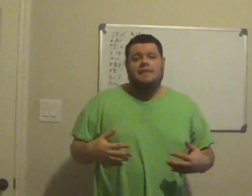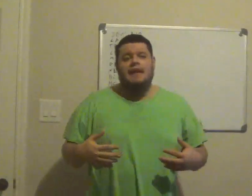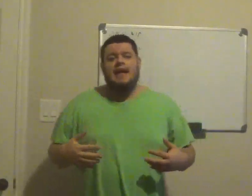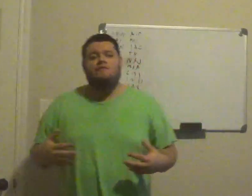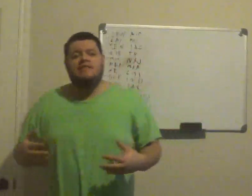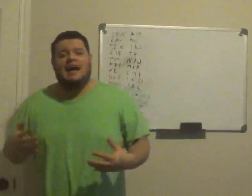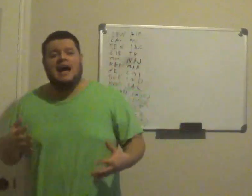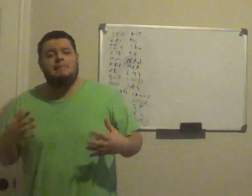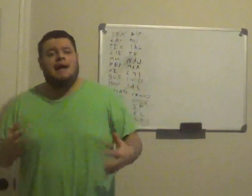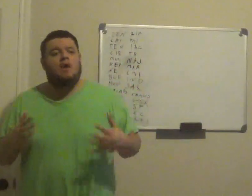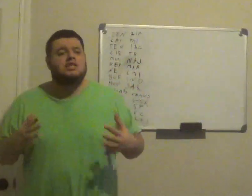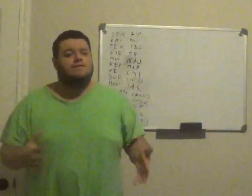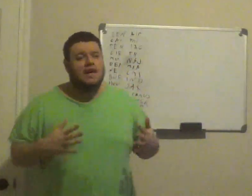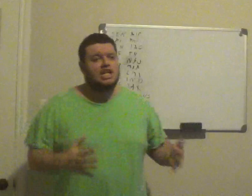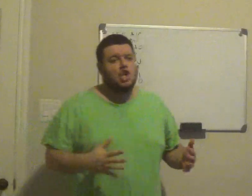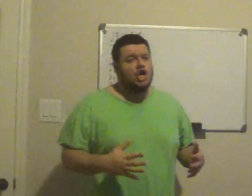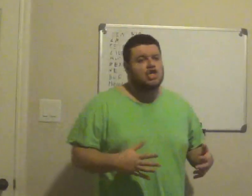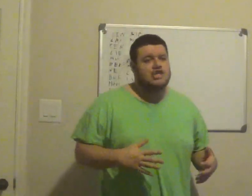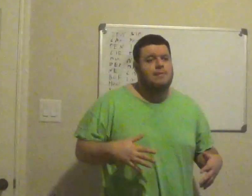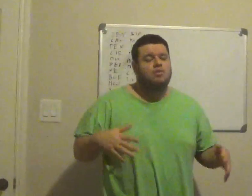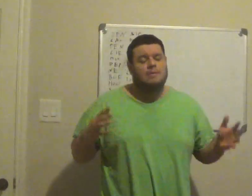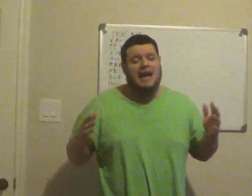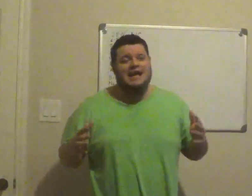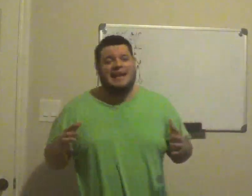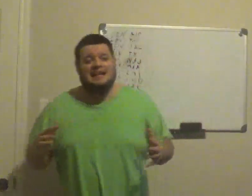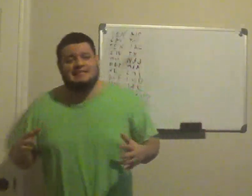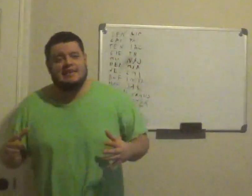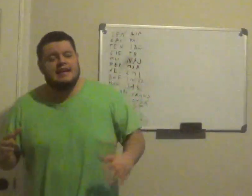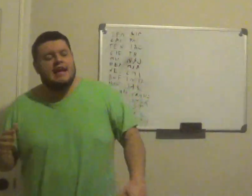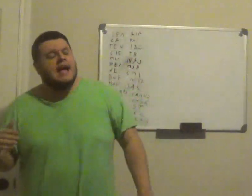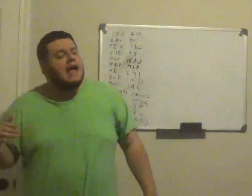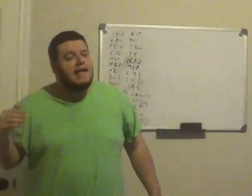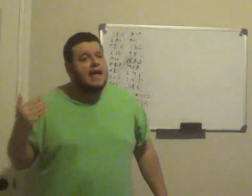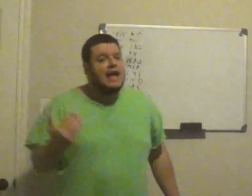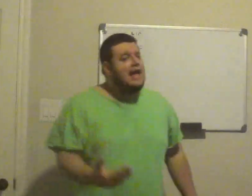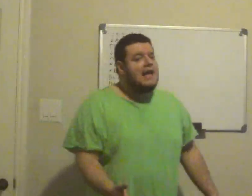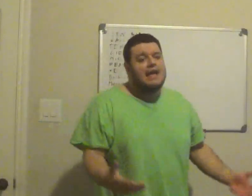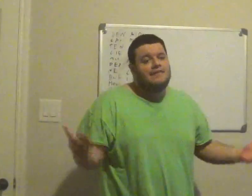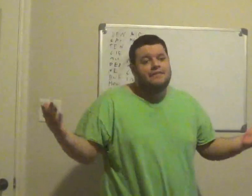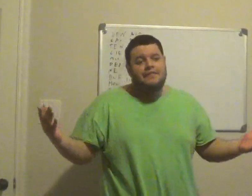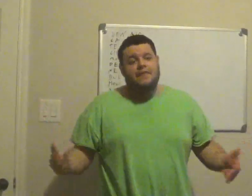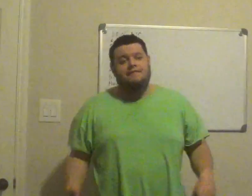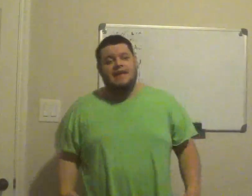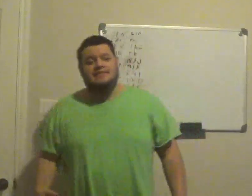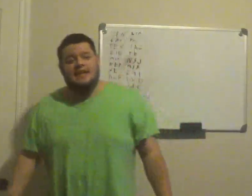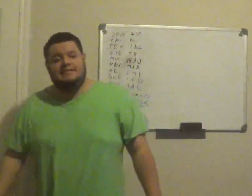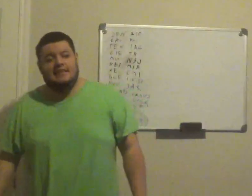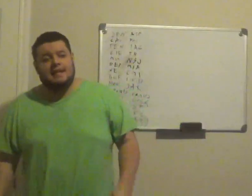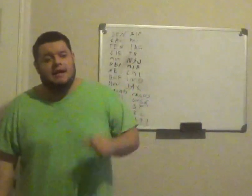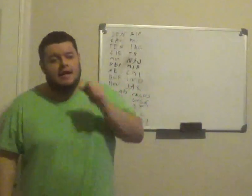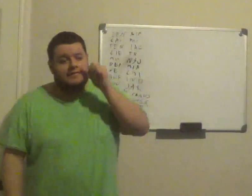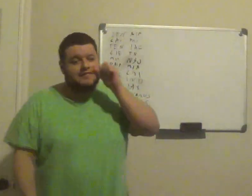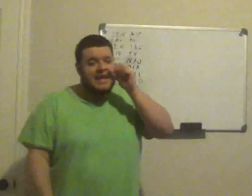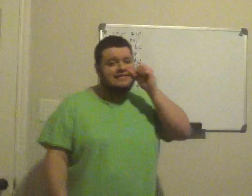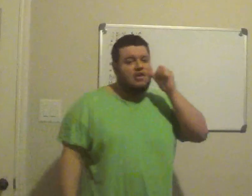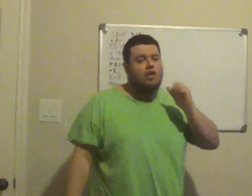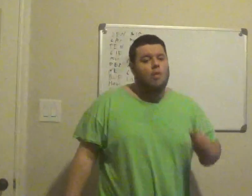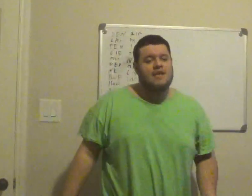every time I watch a fucking Chargers team or some highlights, the visiting team's fans are always